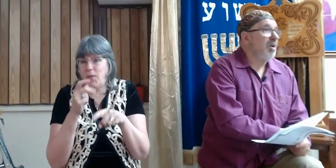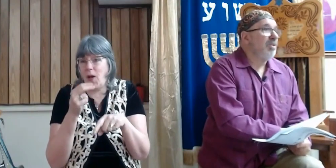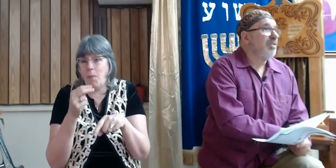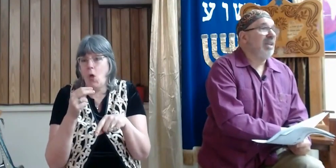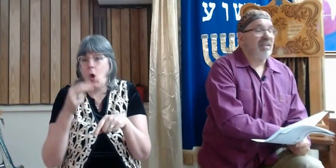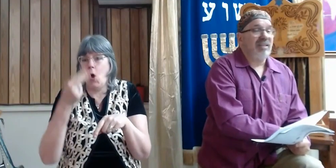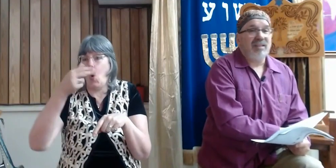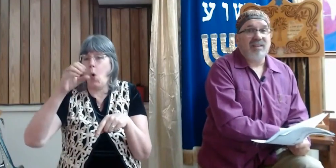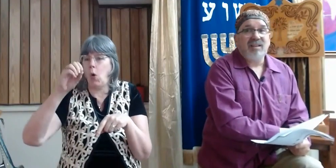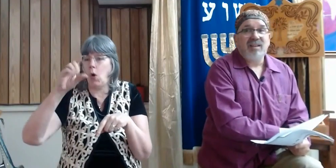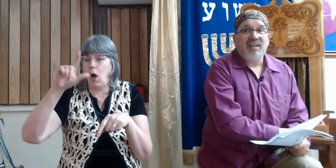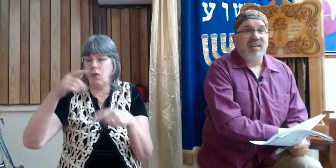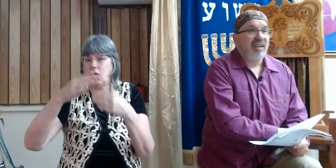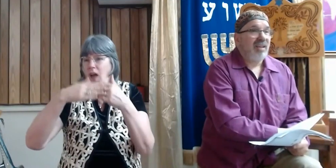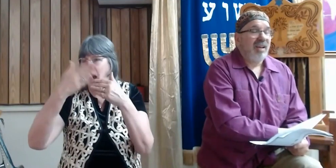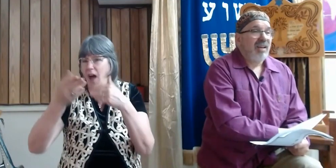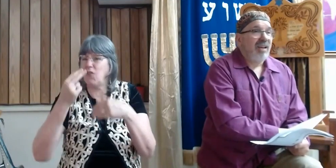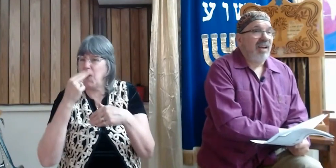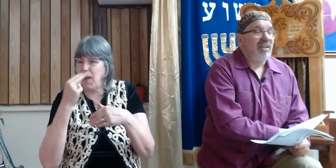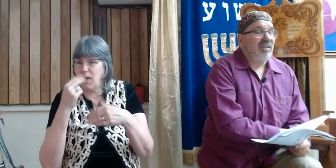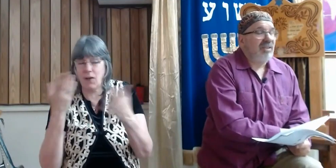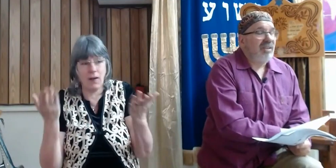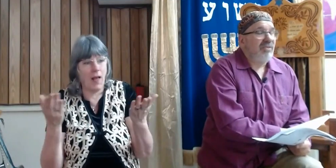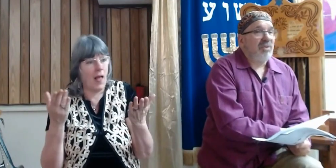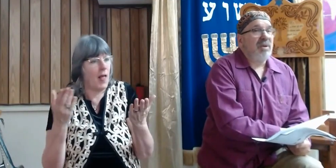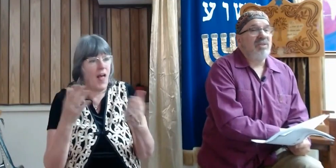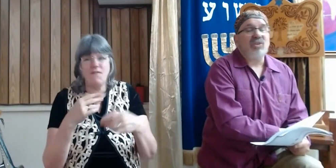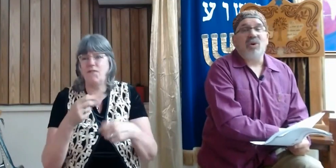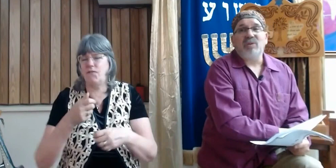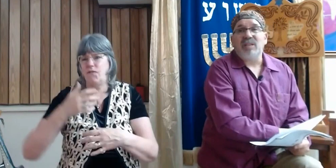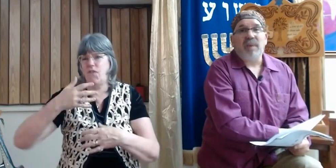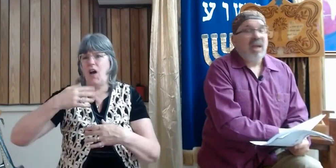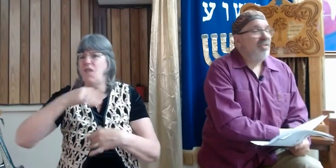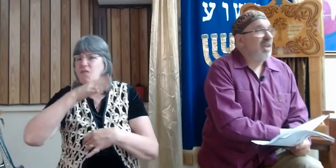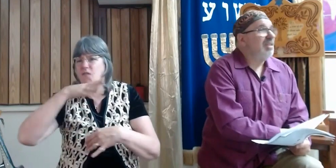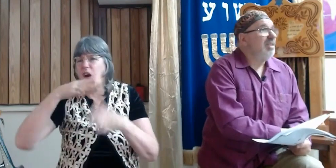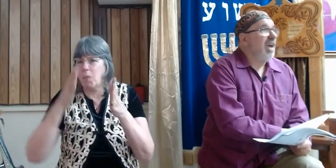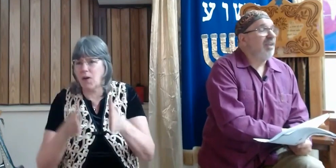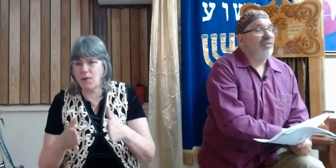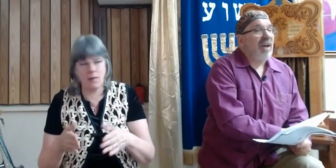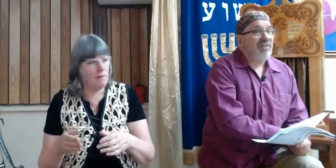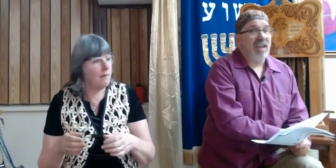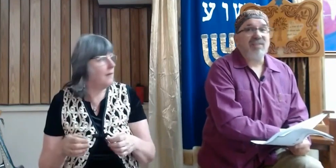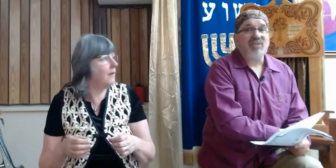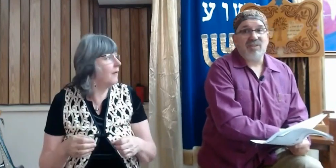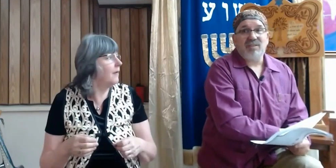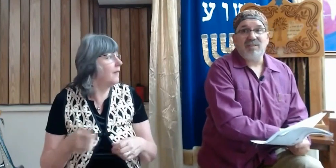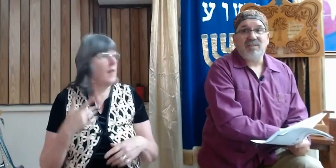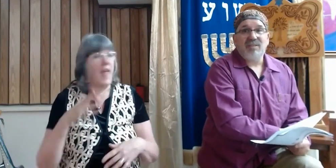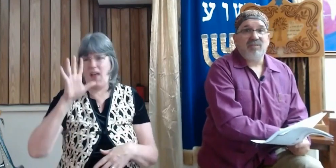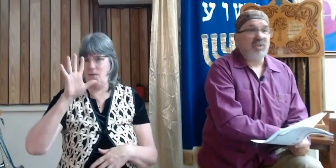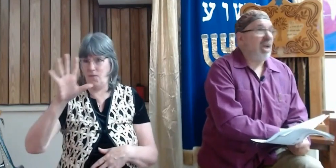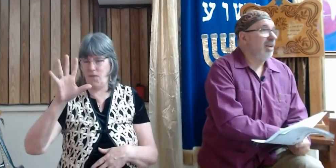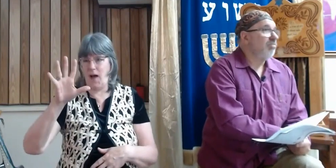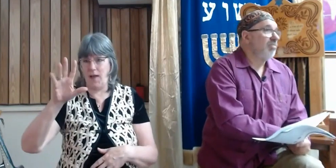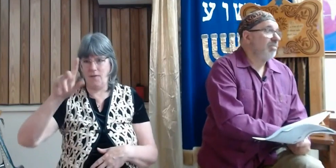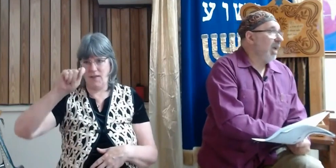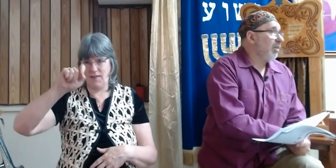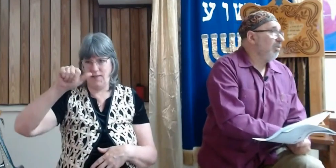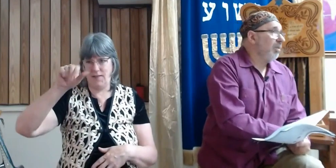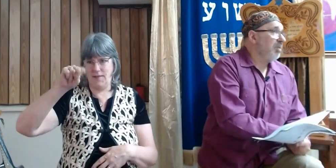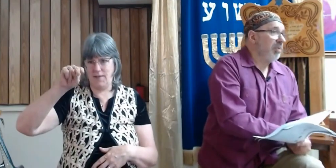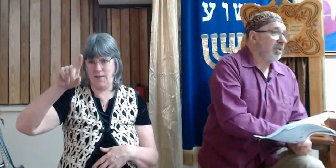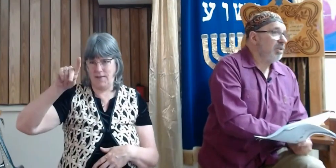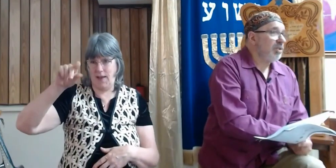farmers and if you read stories, they had five tanks that they had